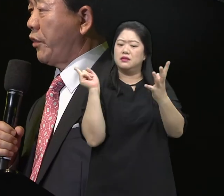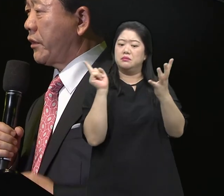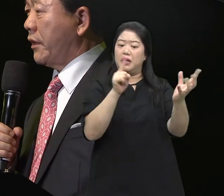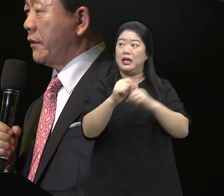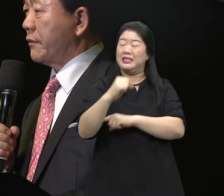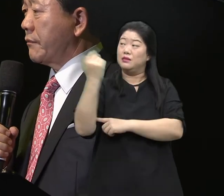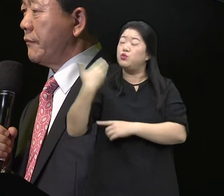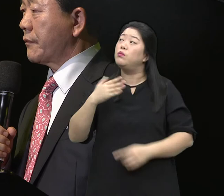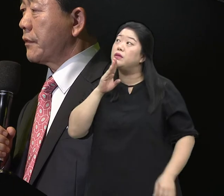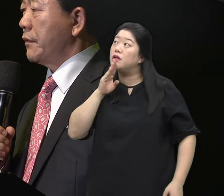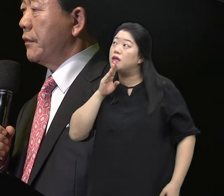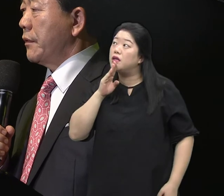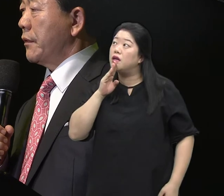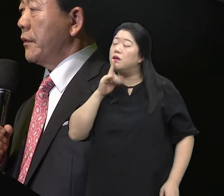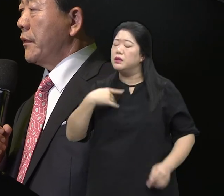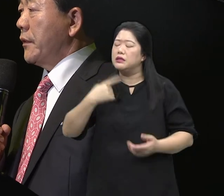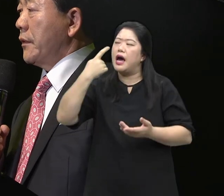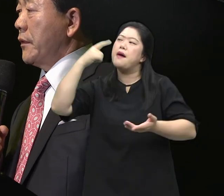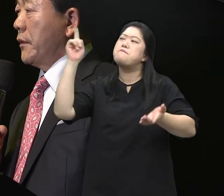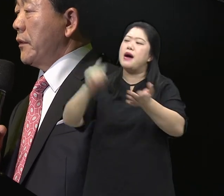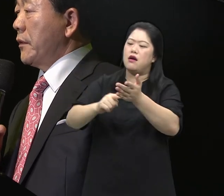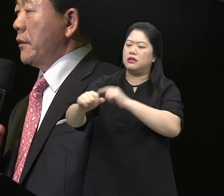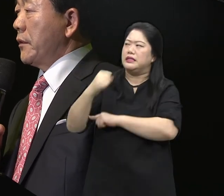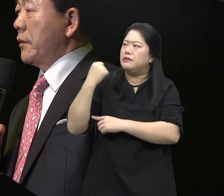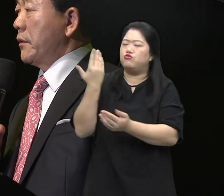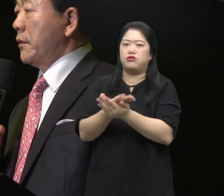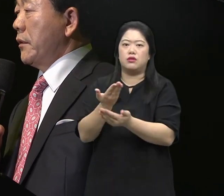God, you gave me the strength to overcome the world And let me find that